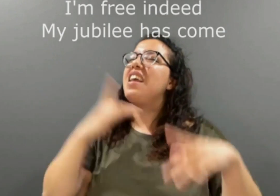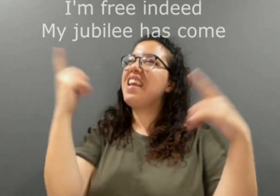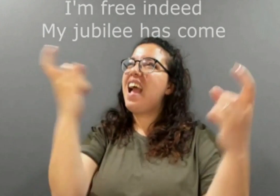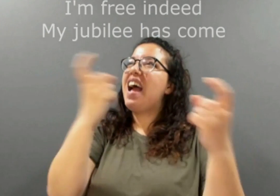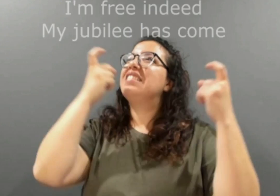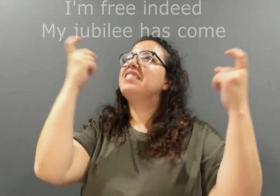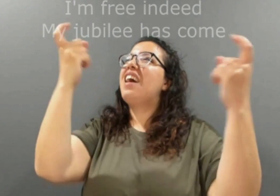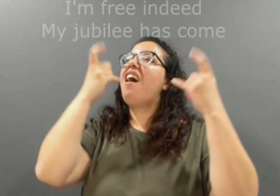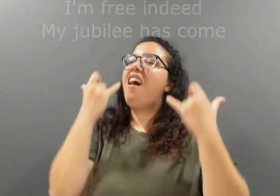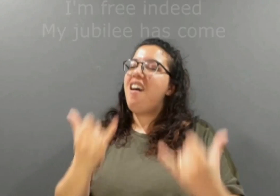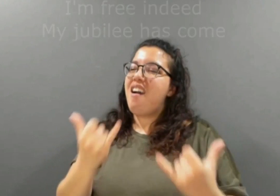come